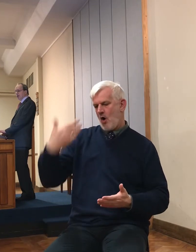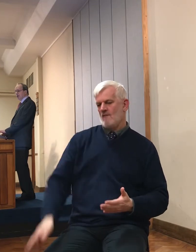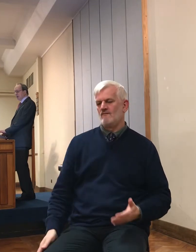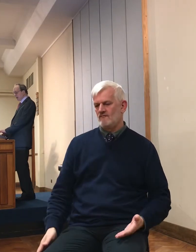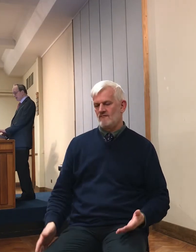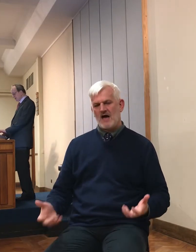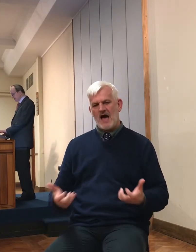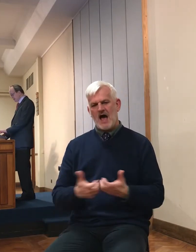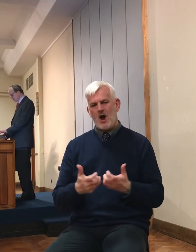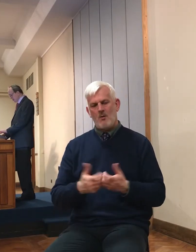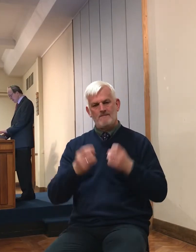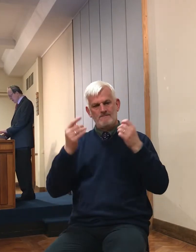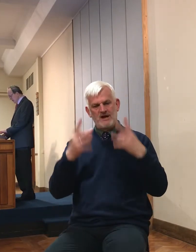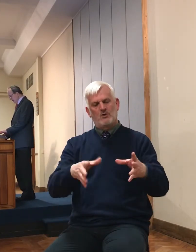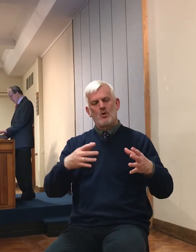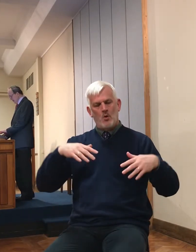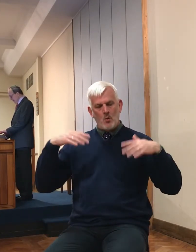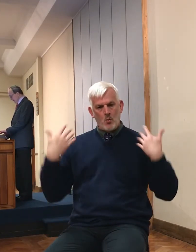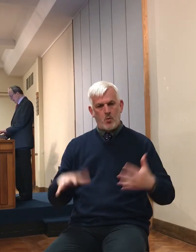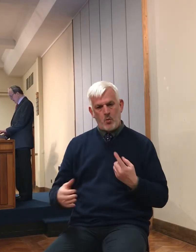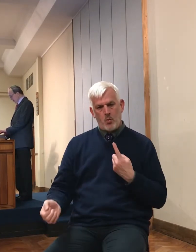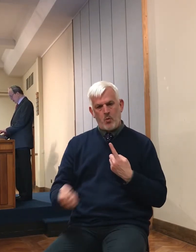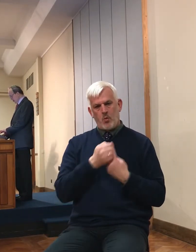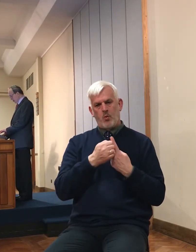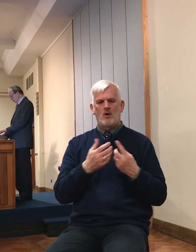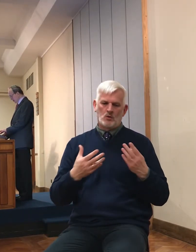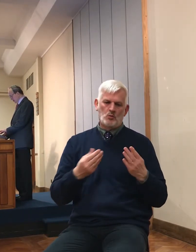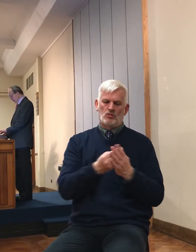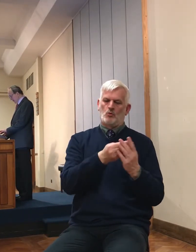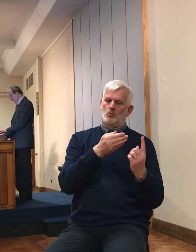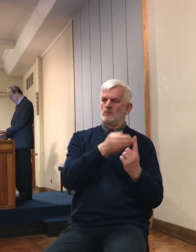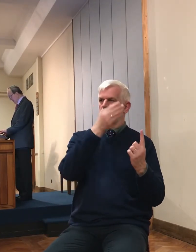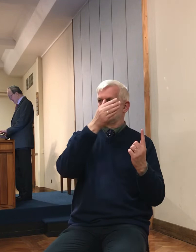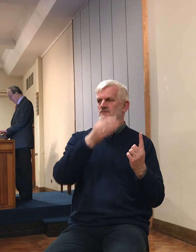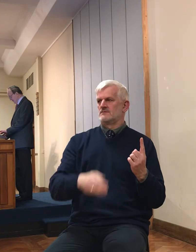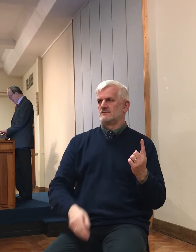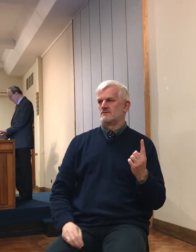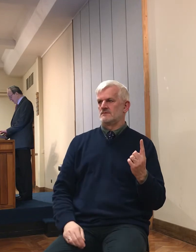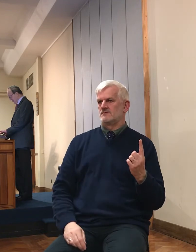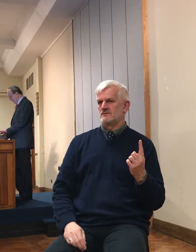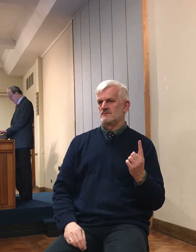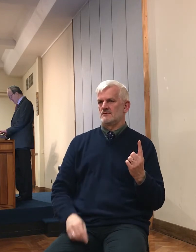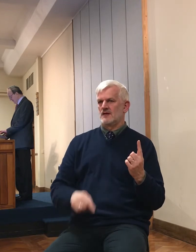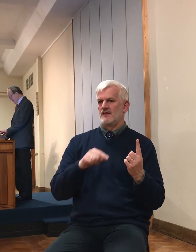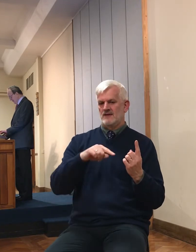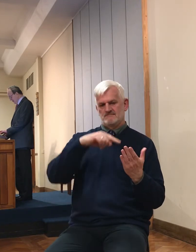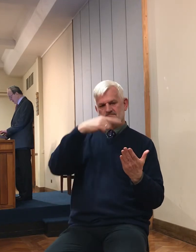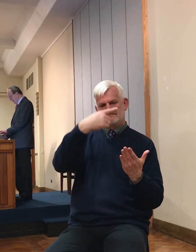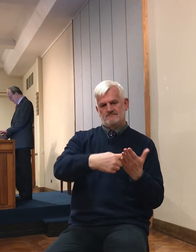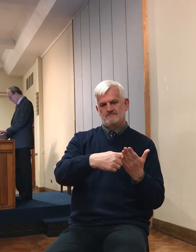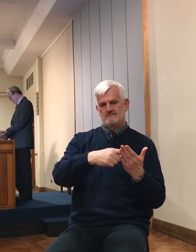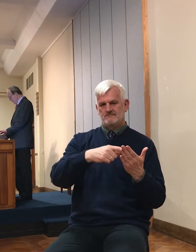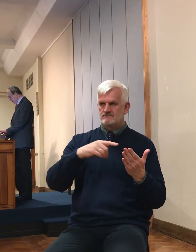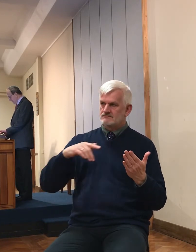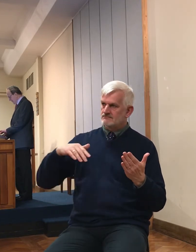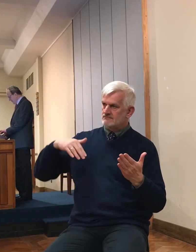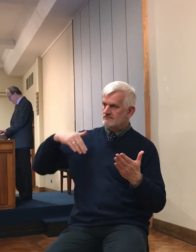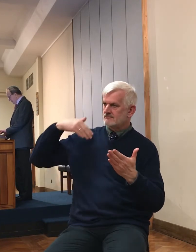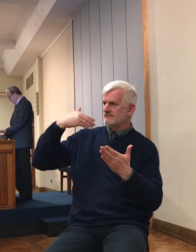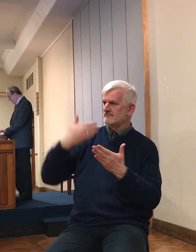principle. And it's an important principle that lasts for us today.